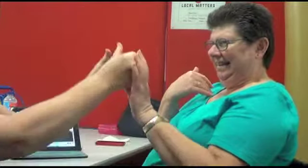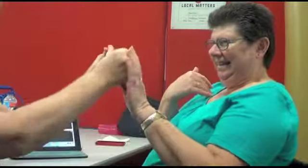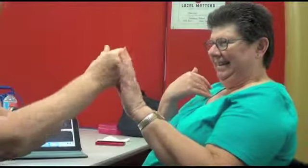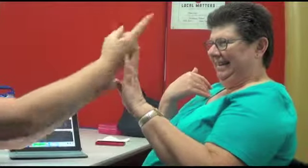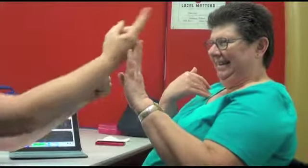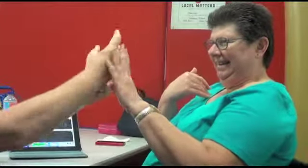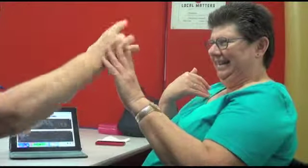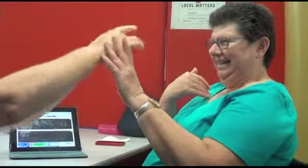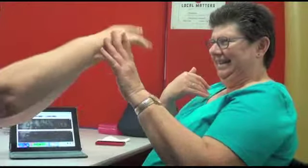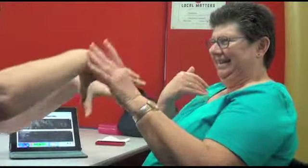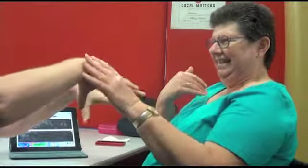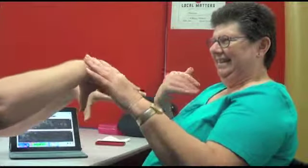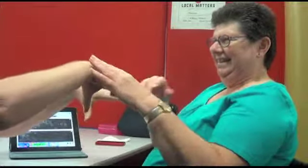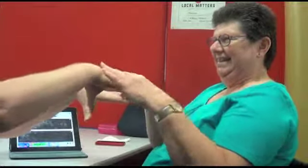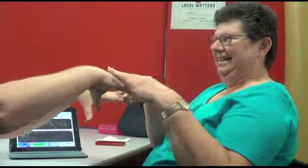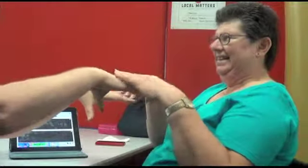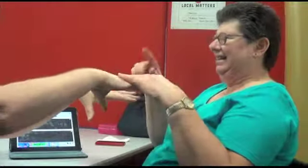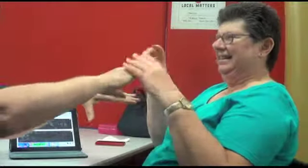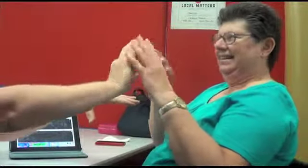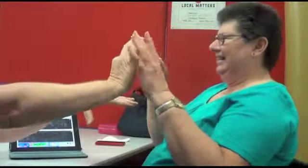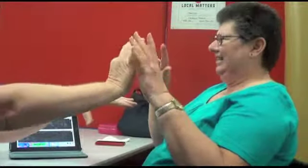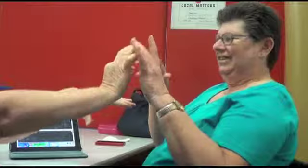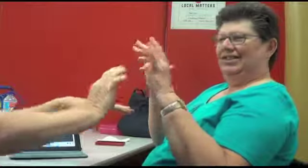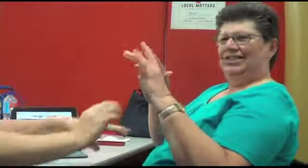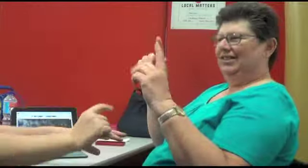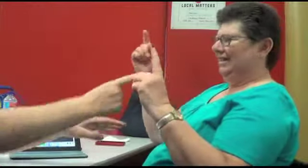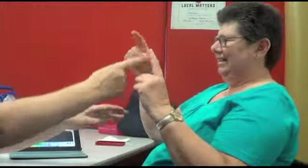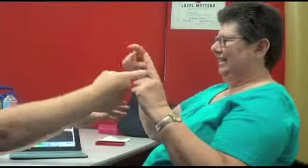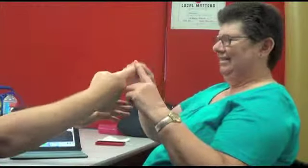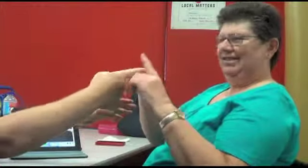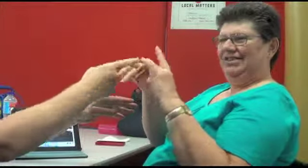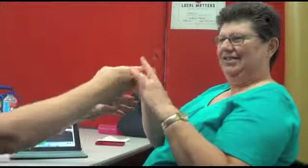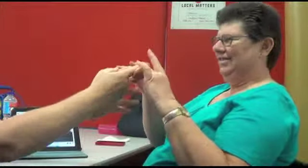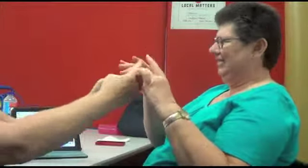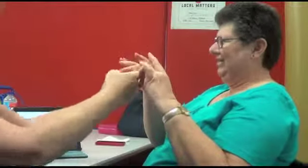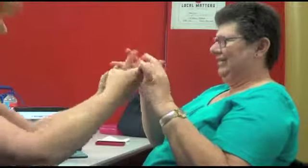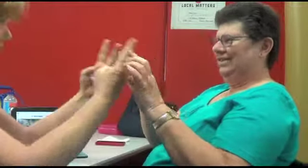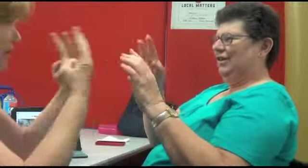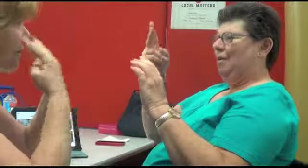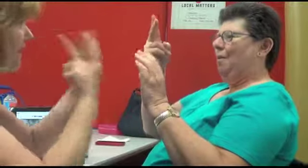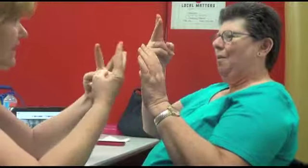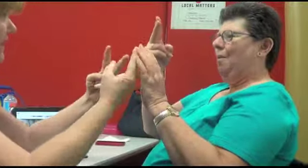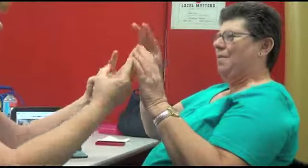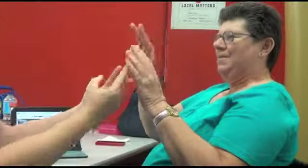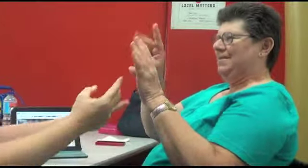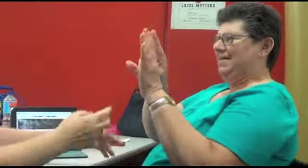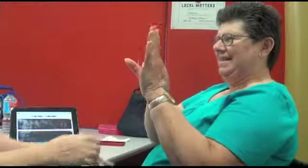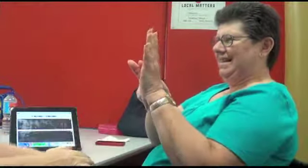Did your auntie come to Australia? No, not at that time. My auntie came to Australia 20 years ago. Also,